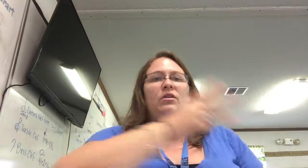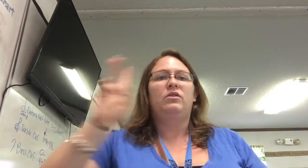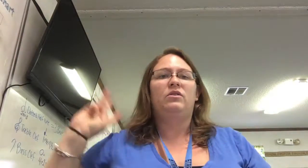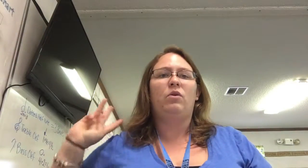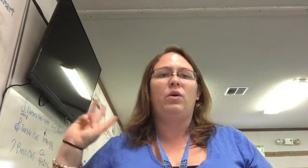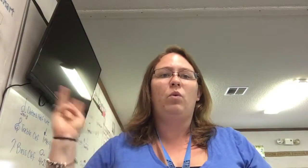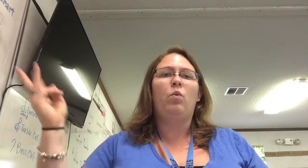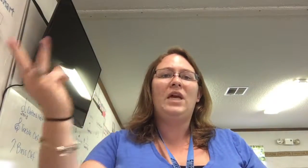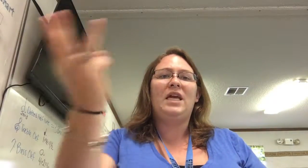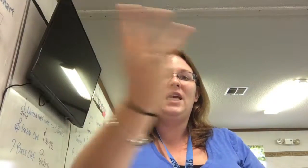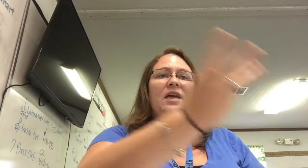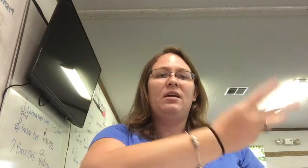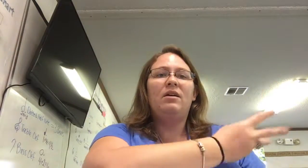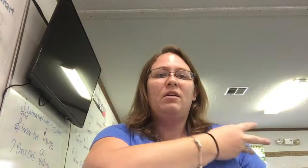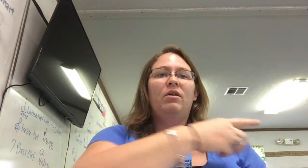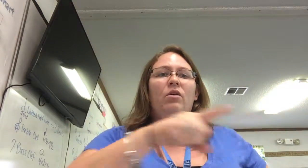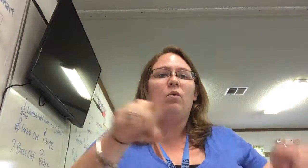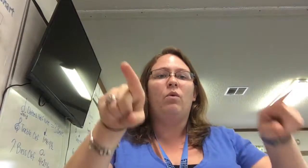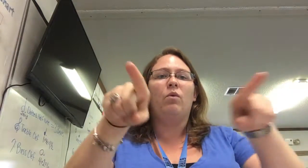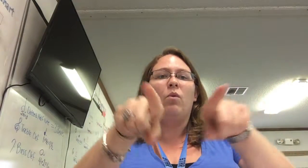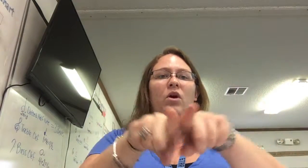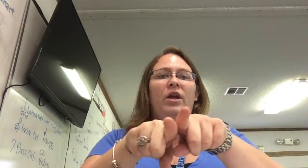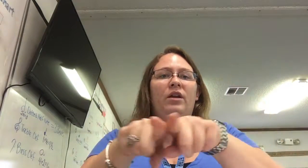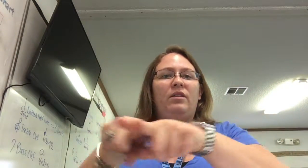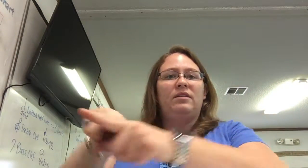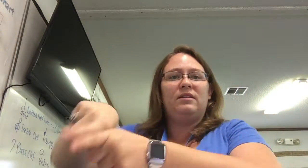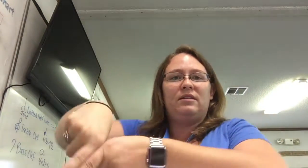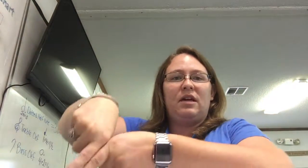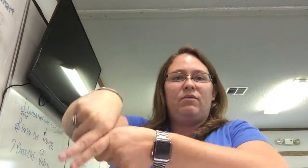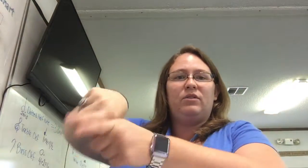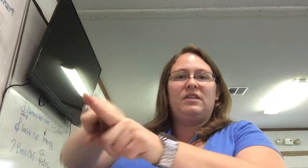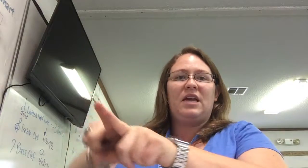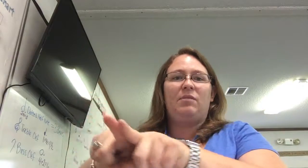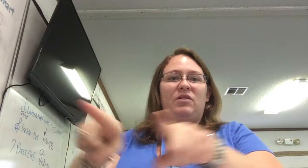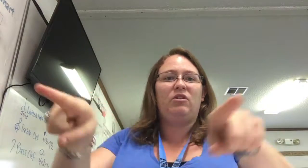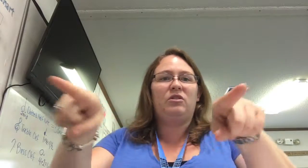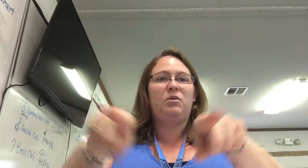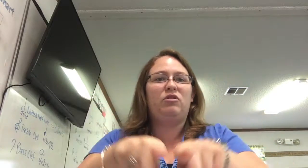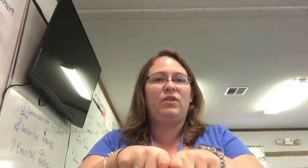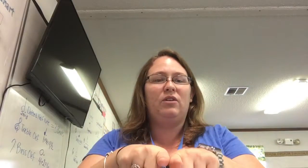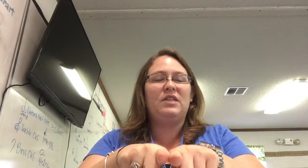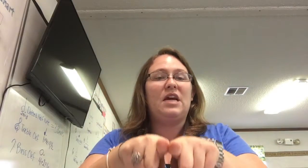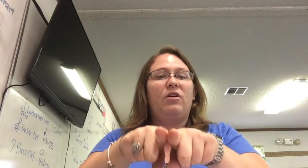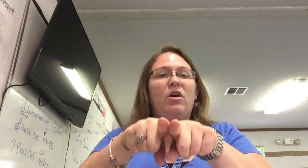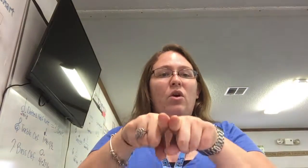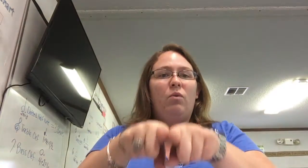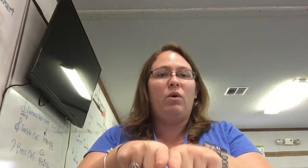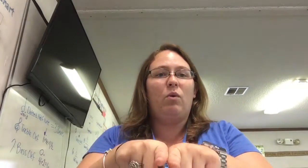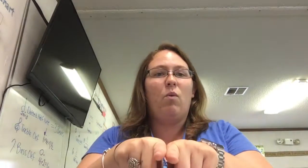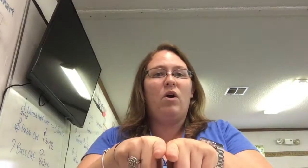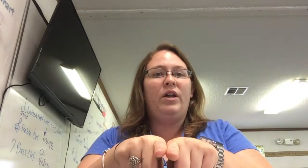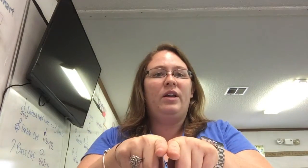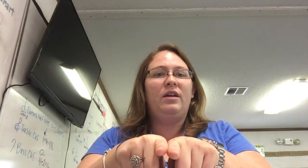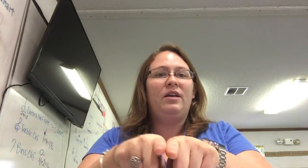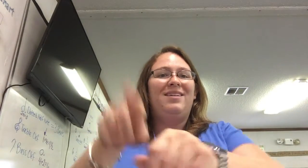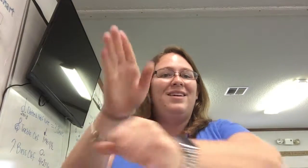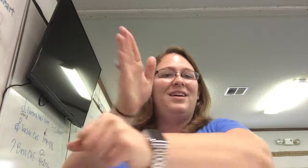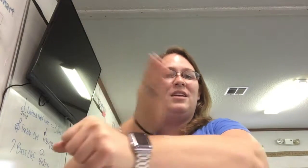So when we were one. This is a sign for saying. So you just put your fingers together. We were one in